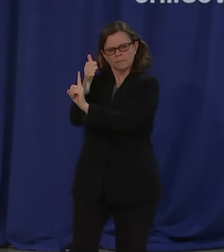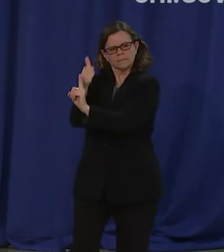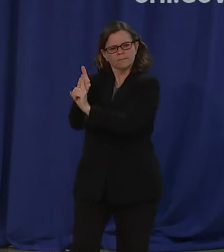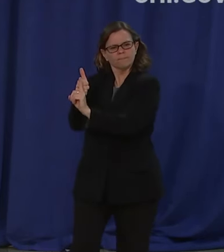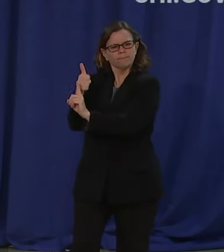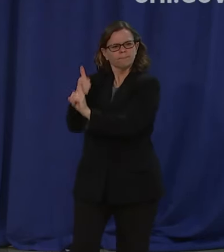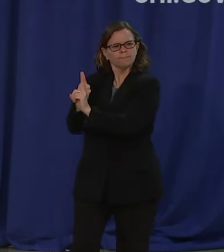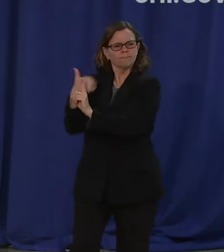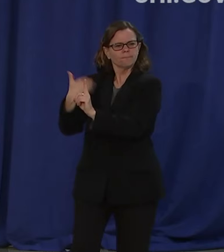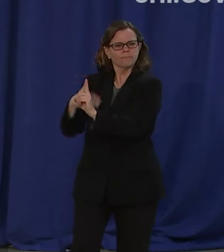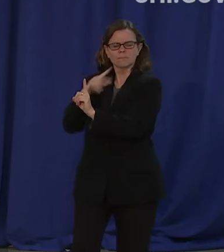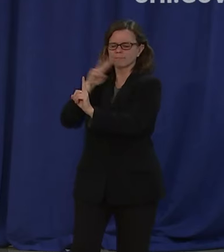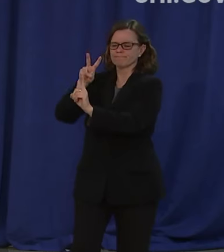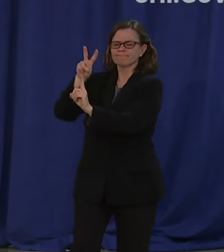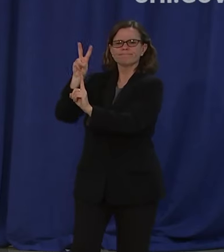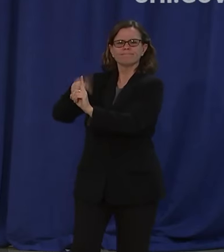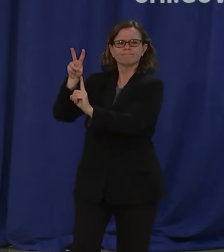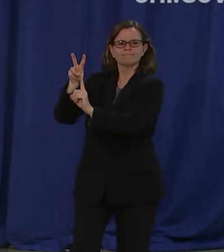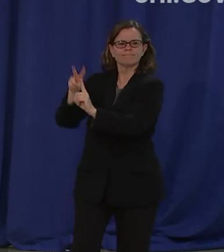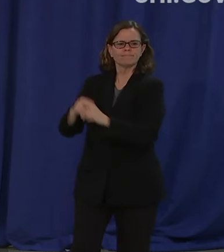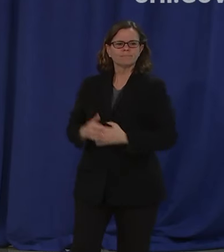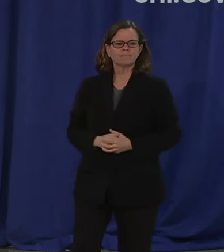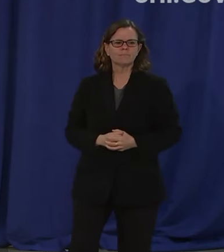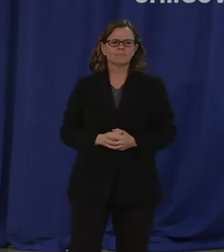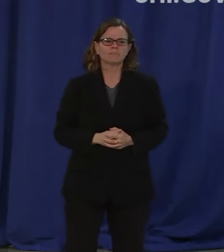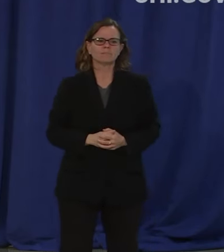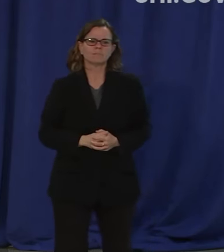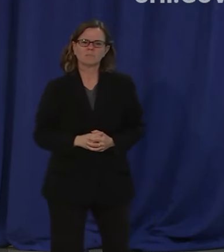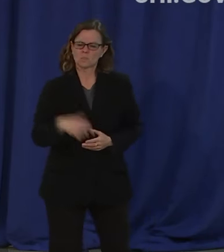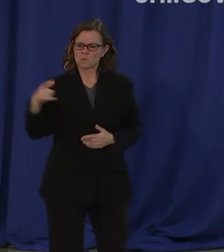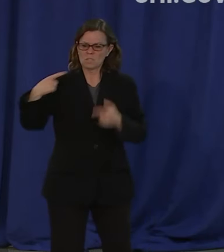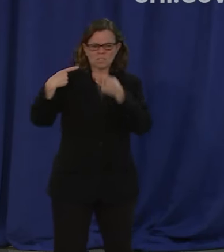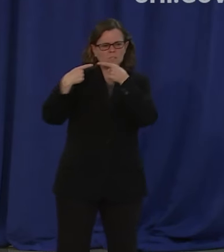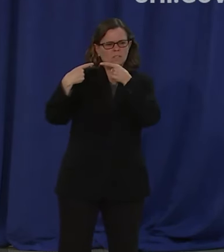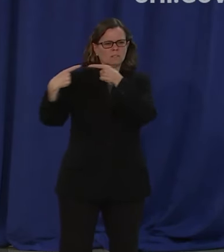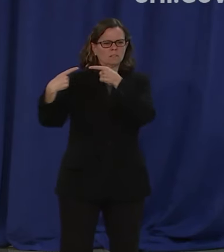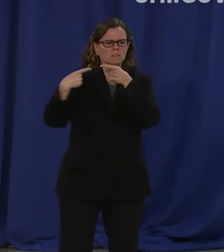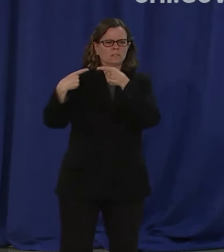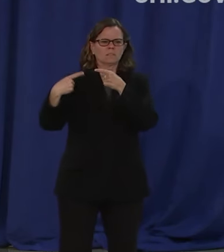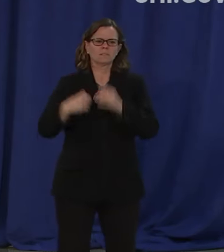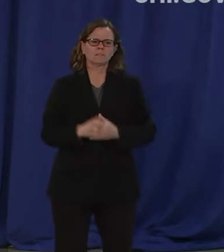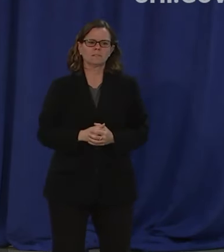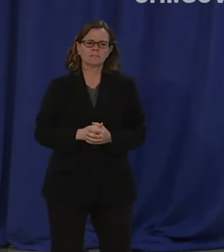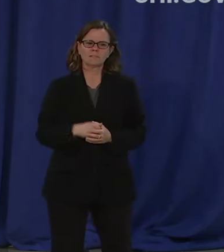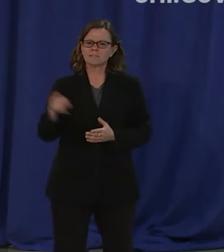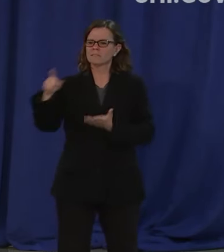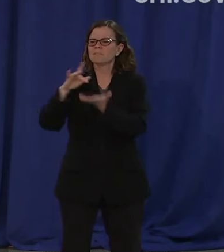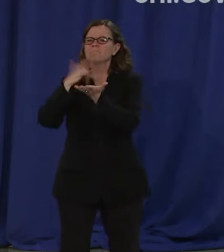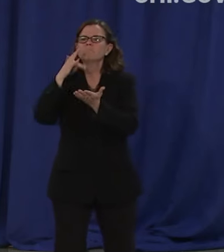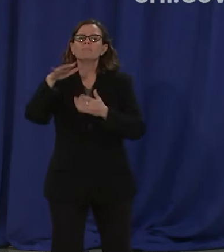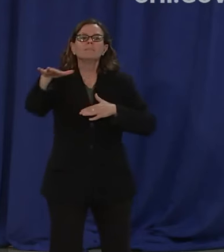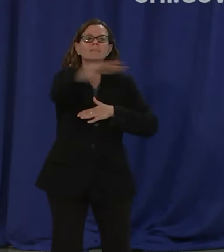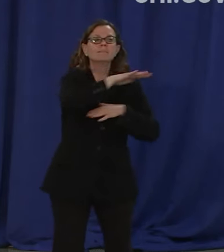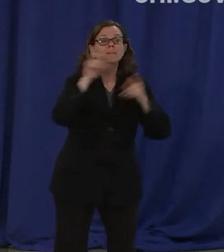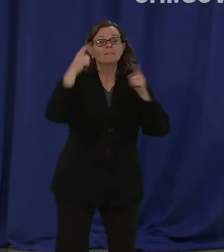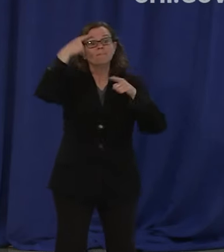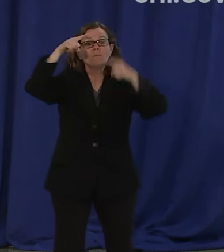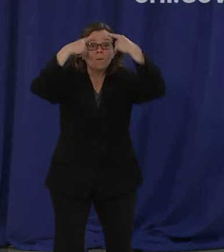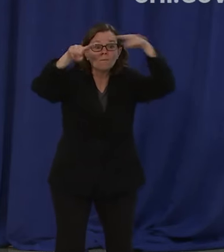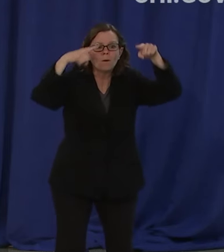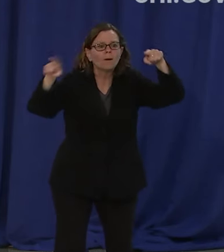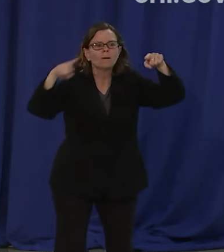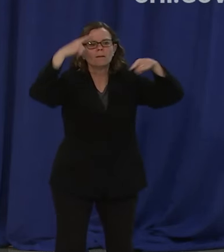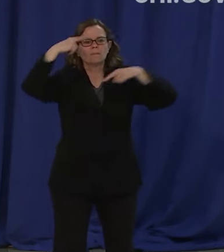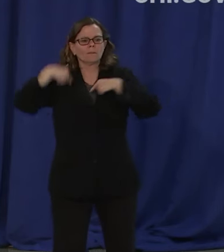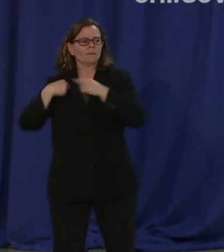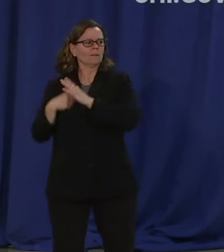and it is an utter contradiction to the spirit of public service that you see the vast majority of city council members display.